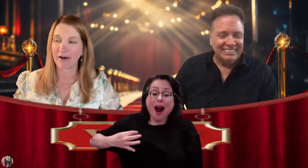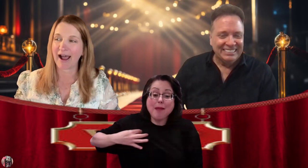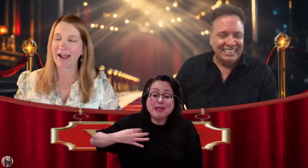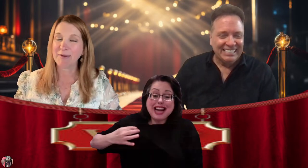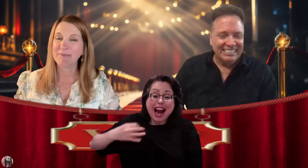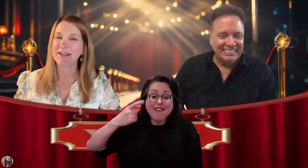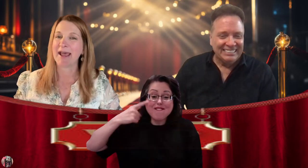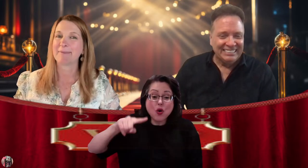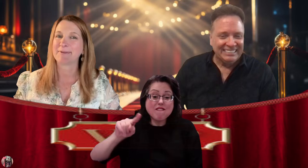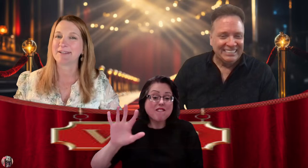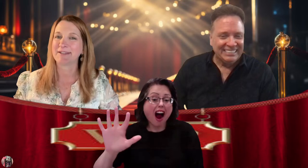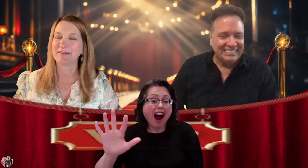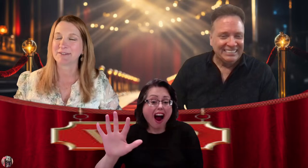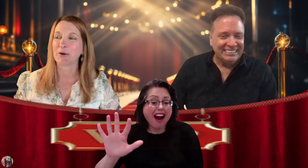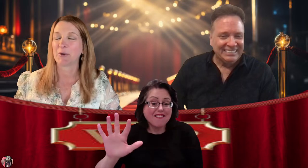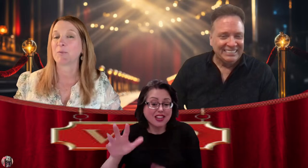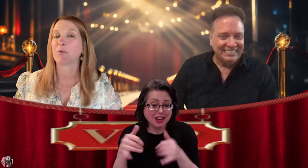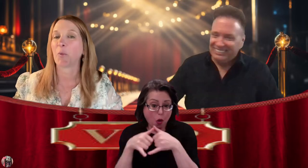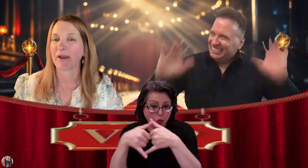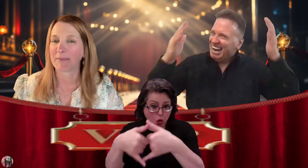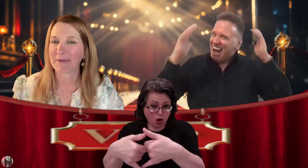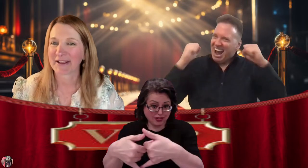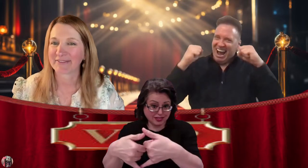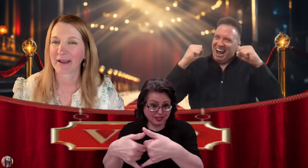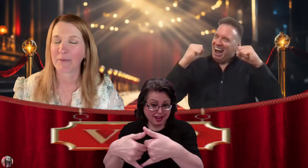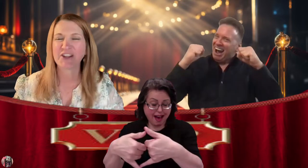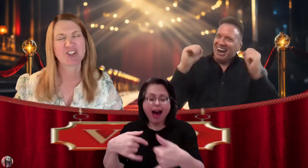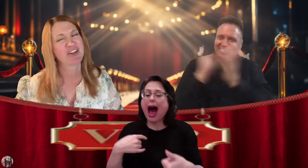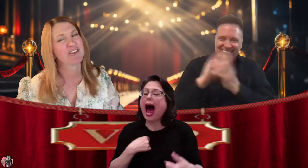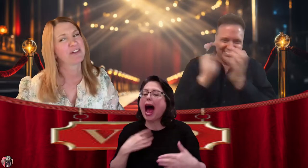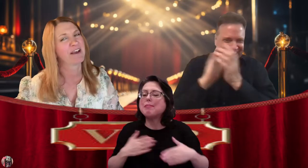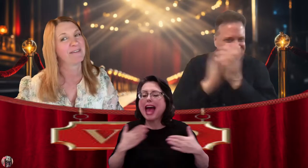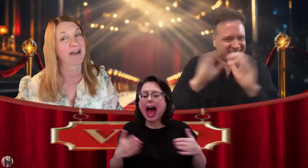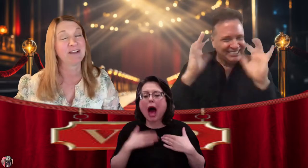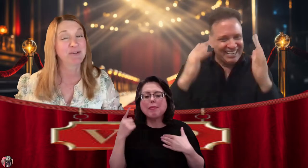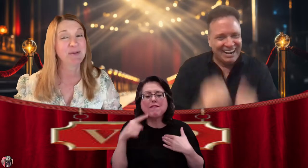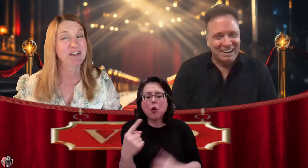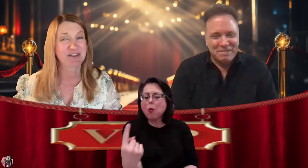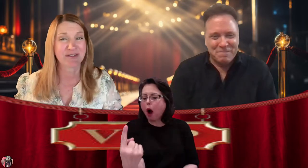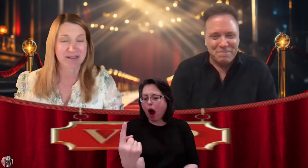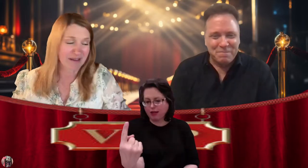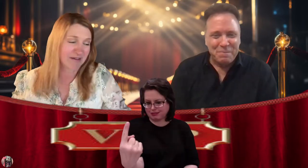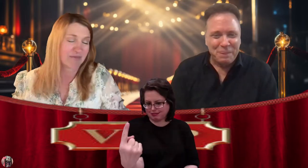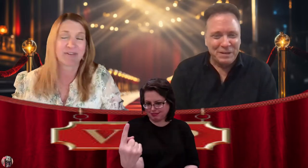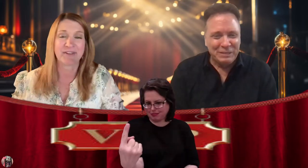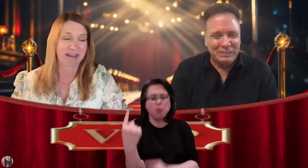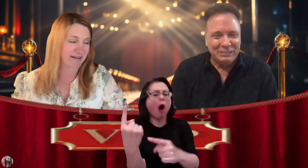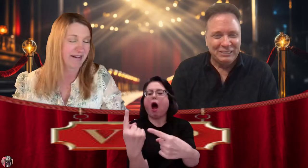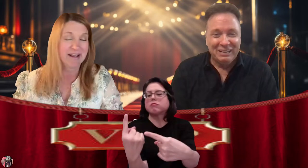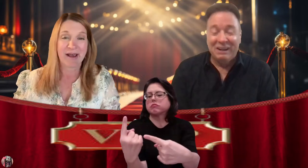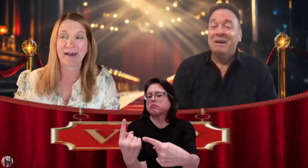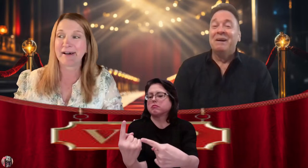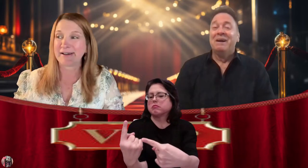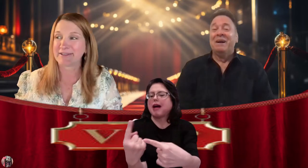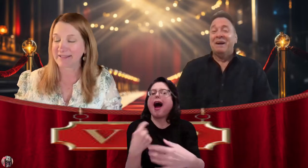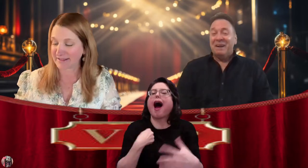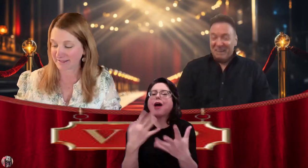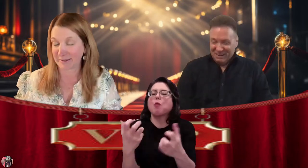I'd be happy to go home with one because I want to share the love. I do want to share the love. I feel that that's